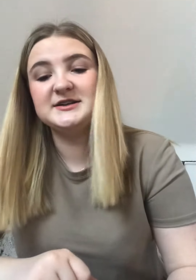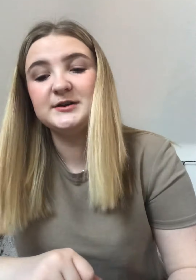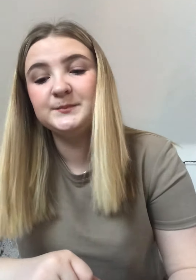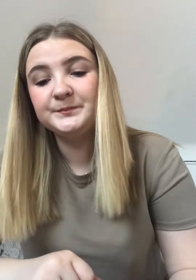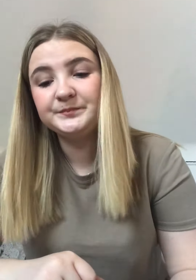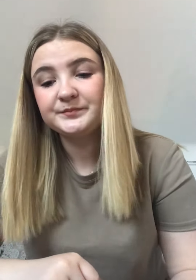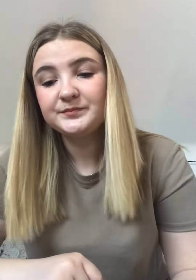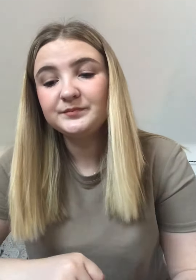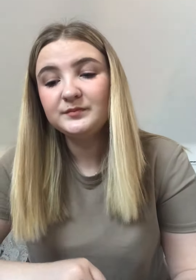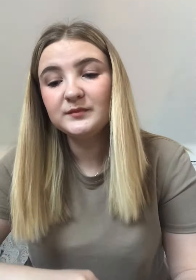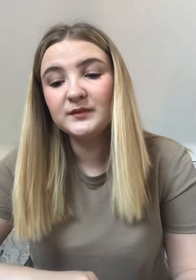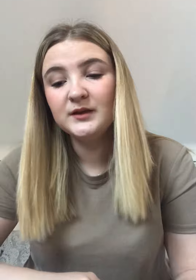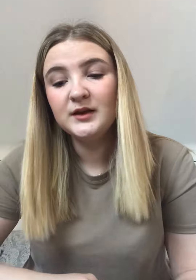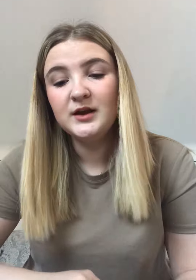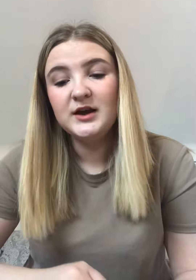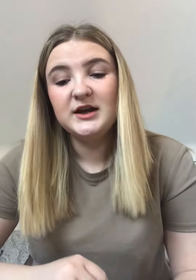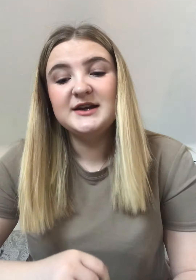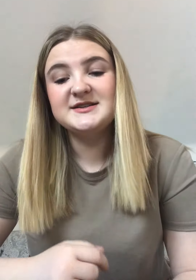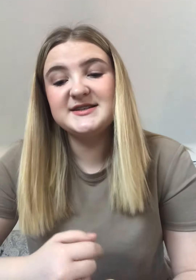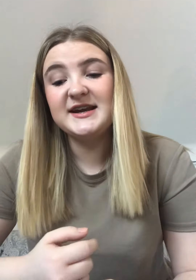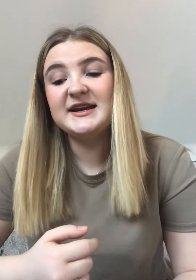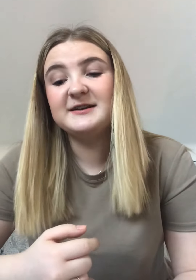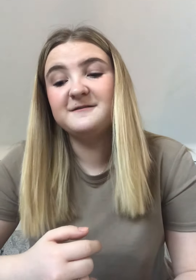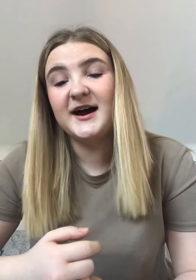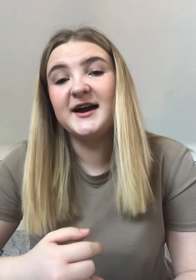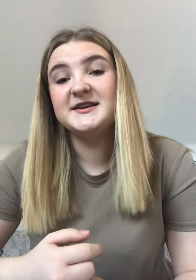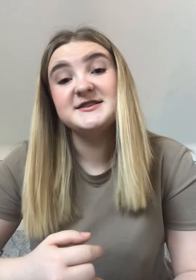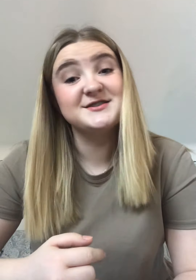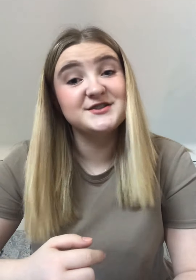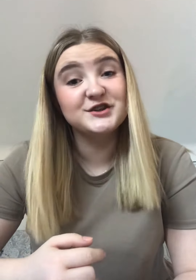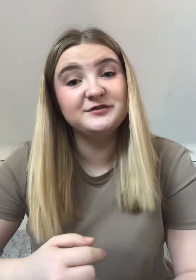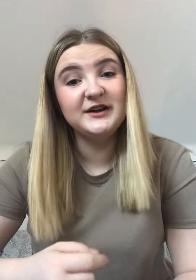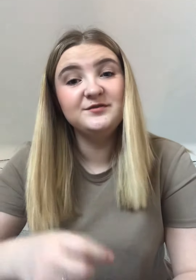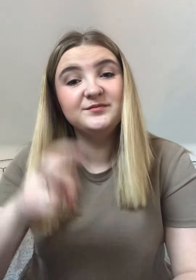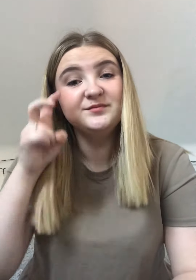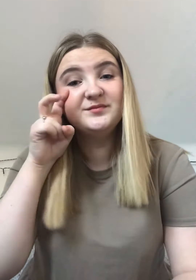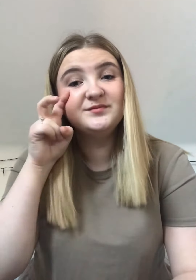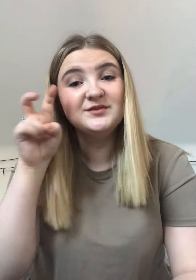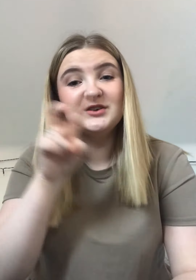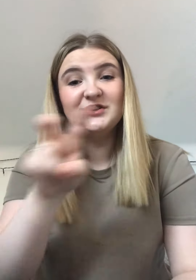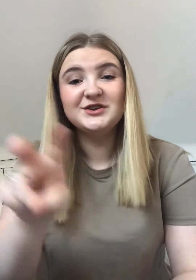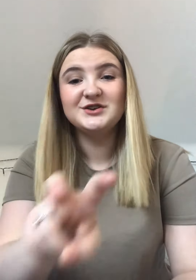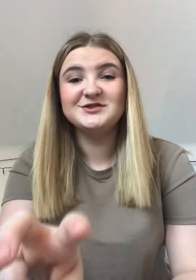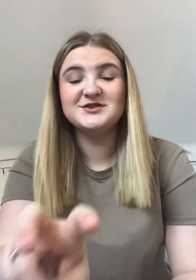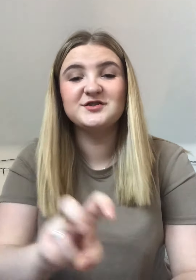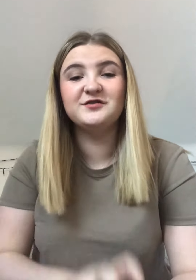see and find is discover discover